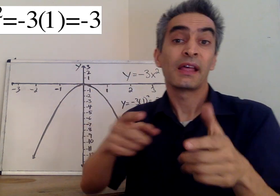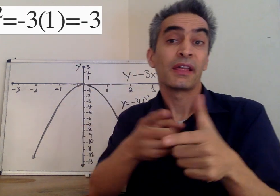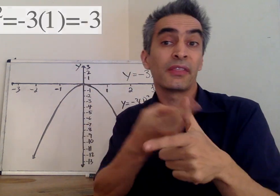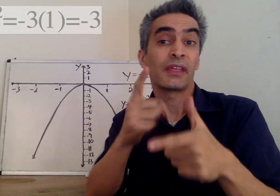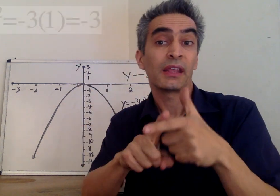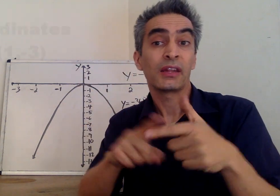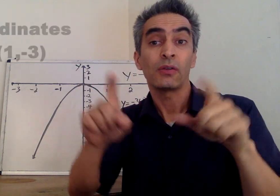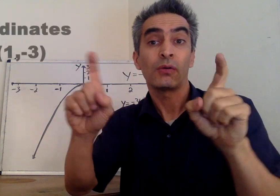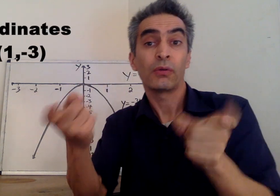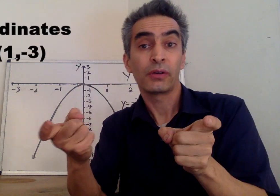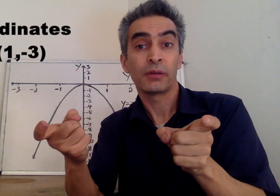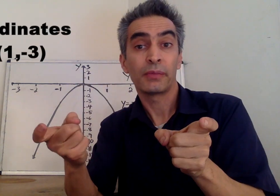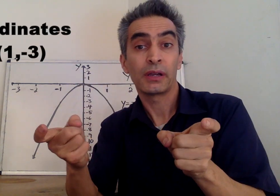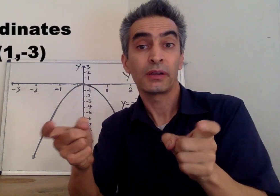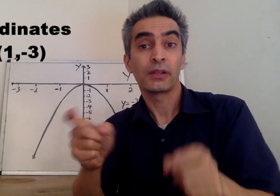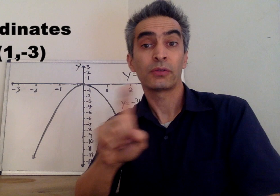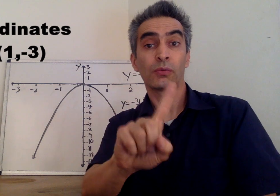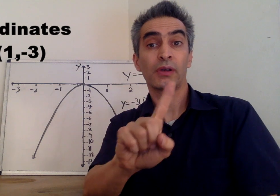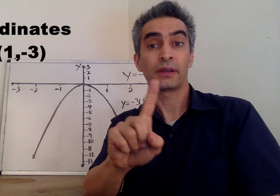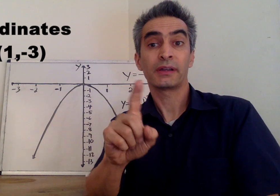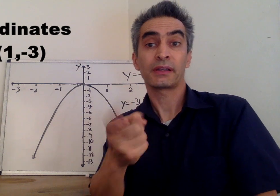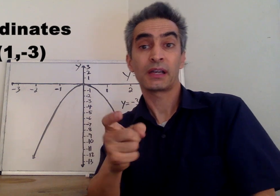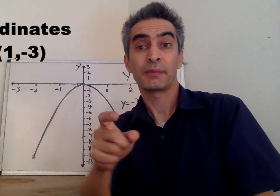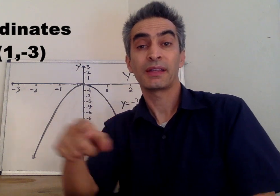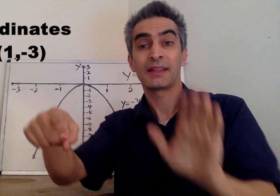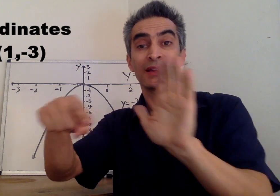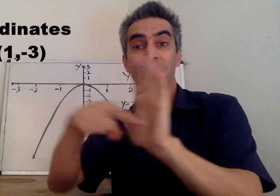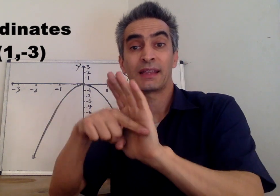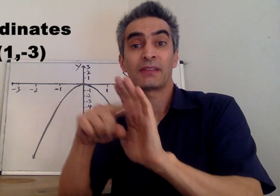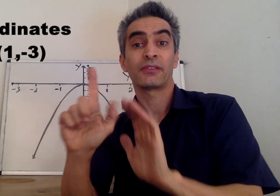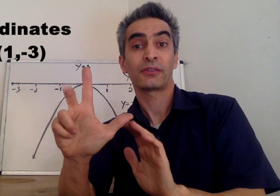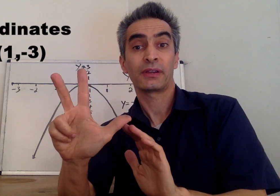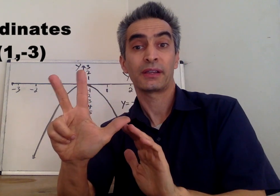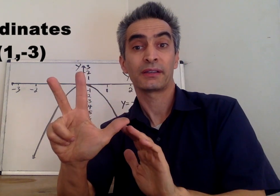Then the coordinate pair is 1, negative 3.